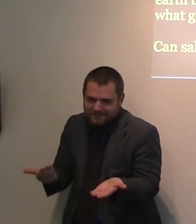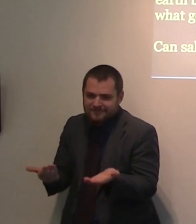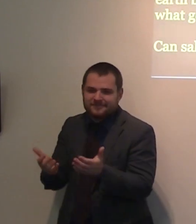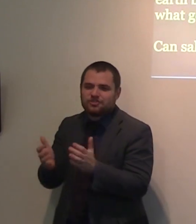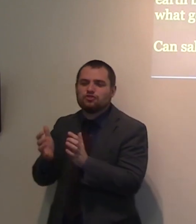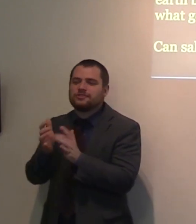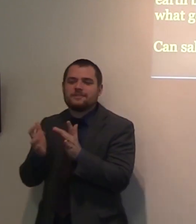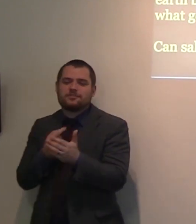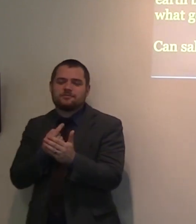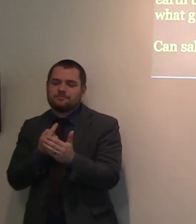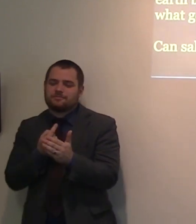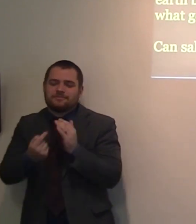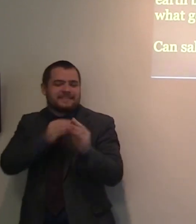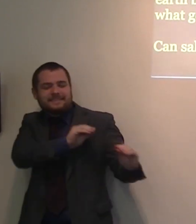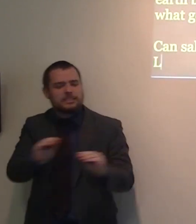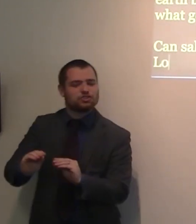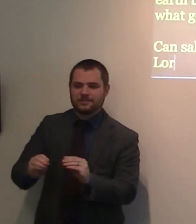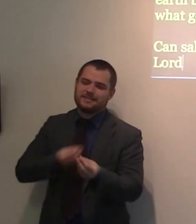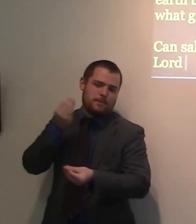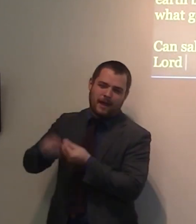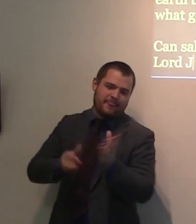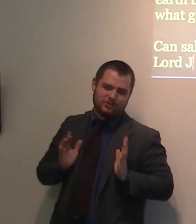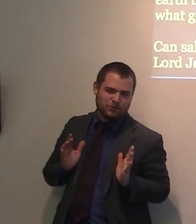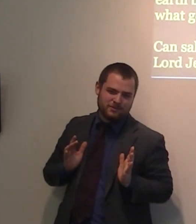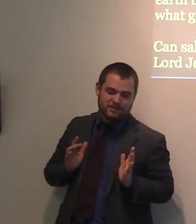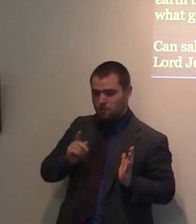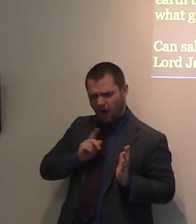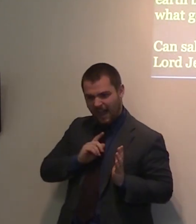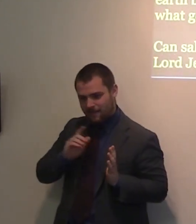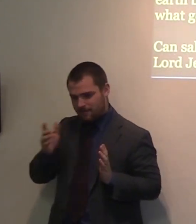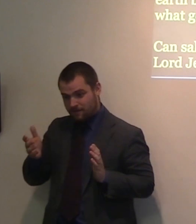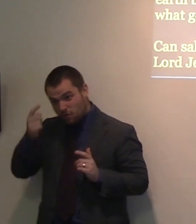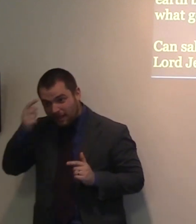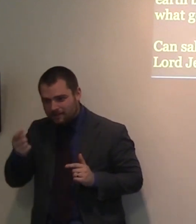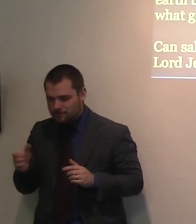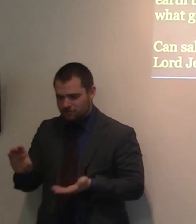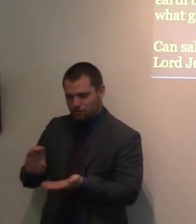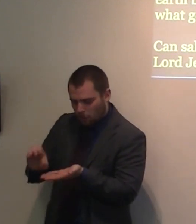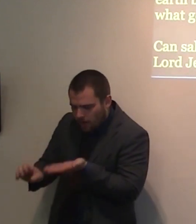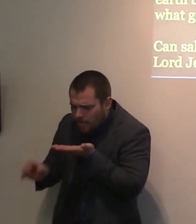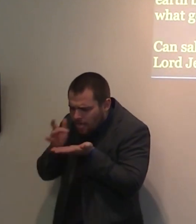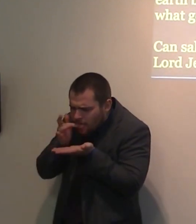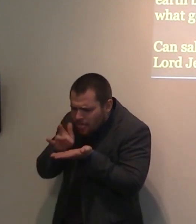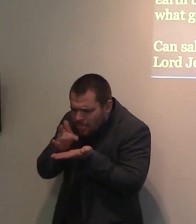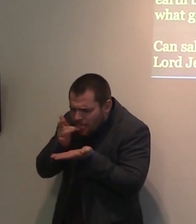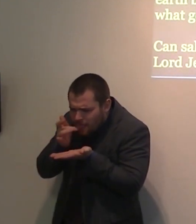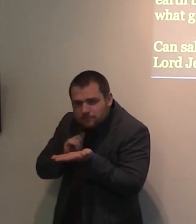side. It is unthinkable for salt to lose its flavor only for